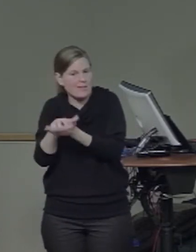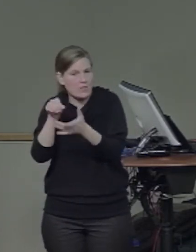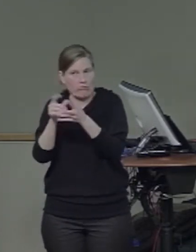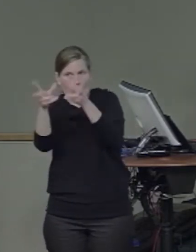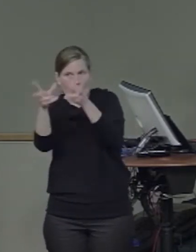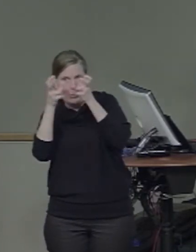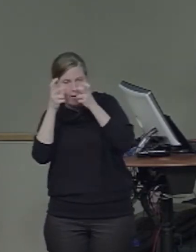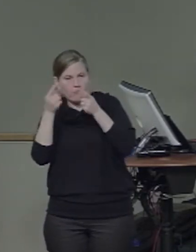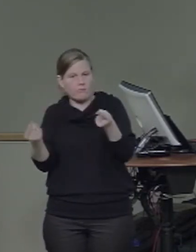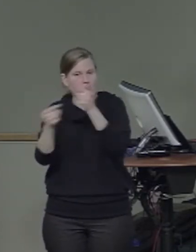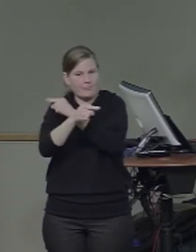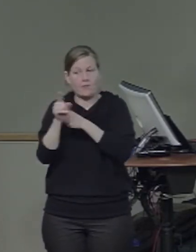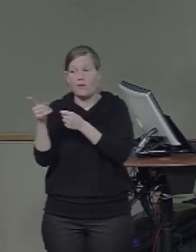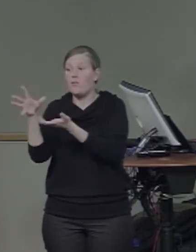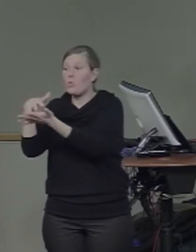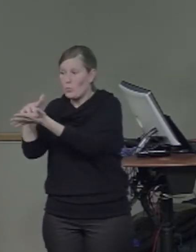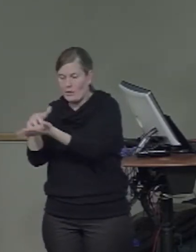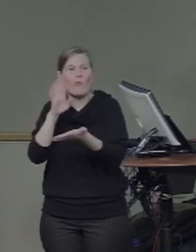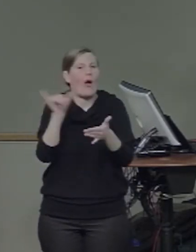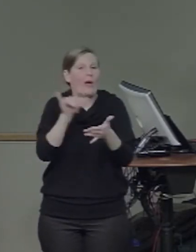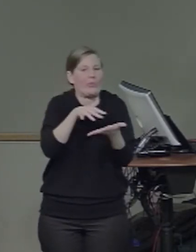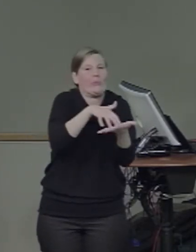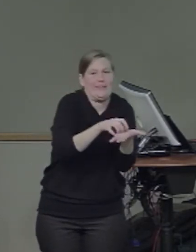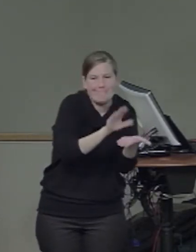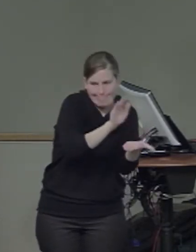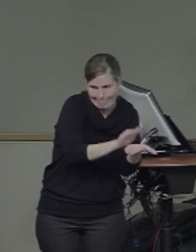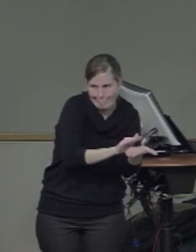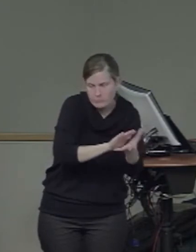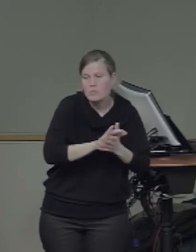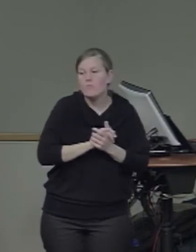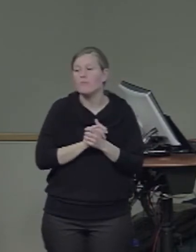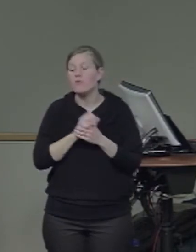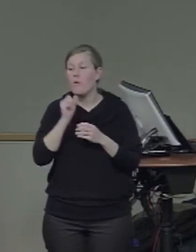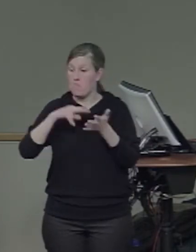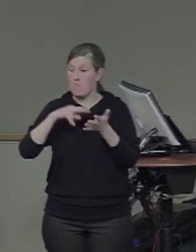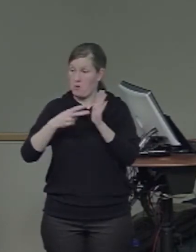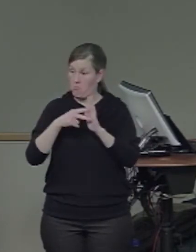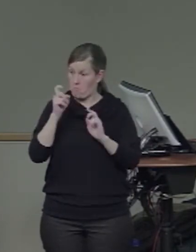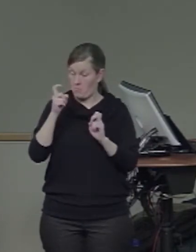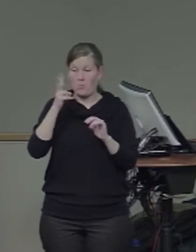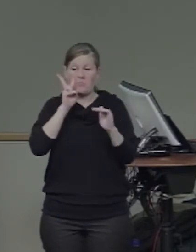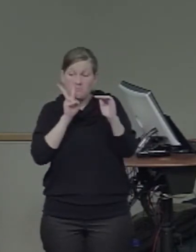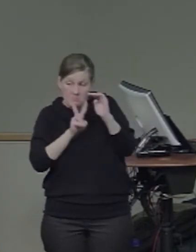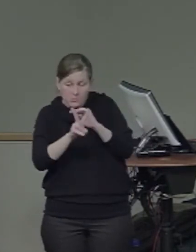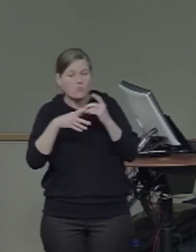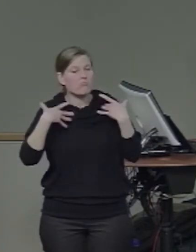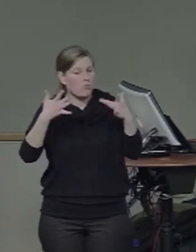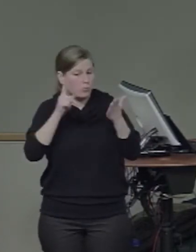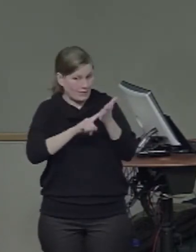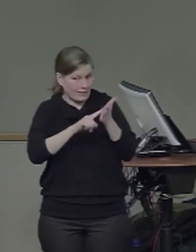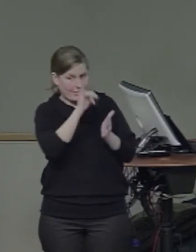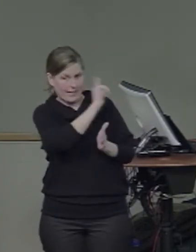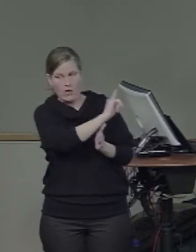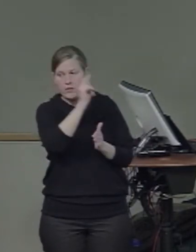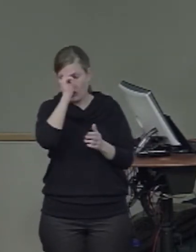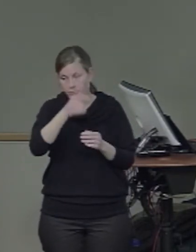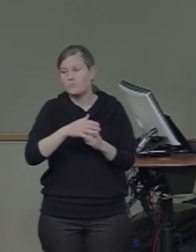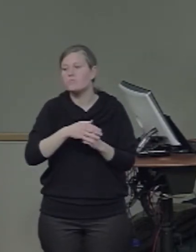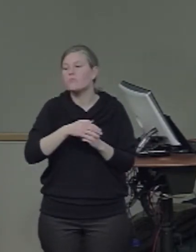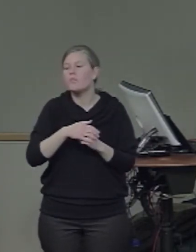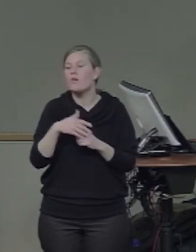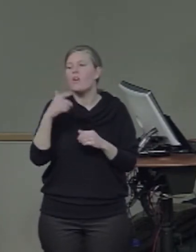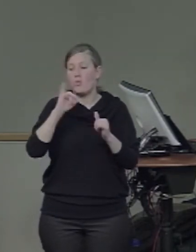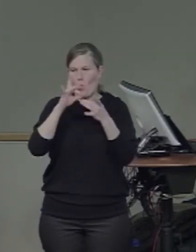So, we examined this in a set of patients that have left fusiform lesions that are